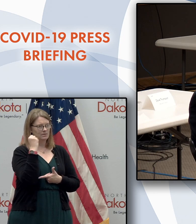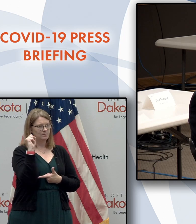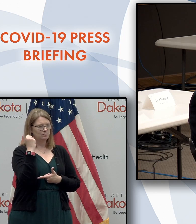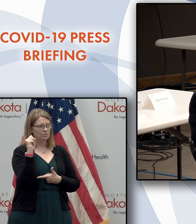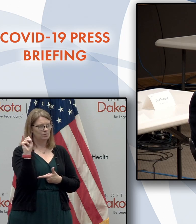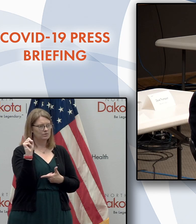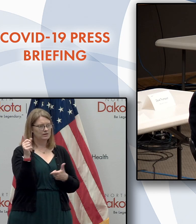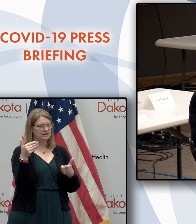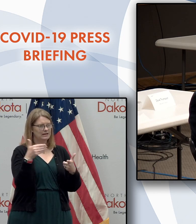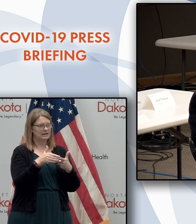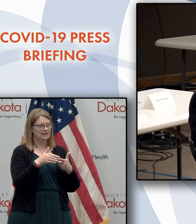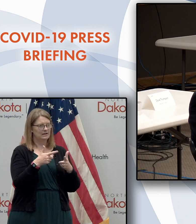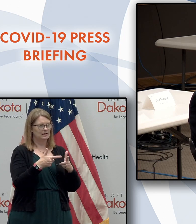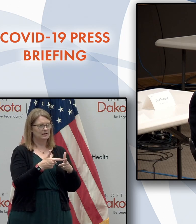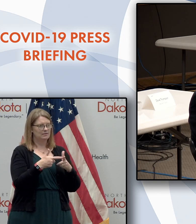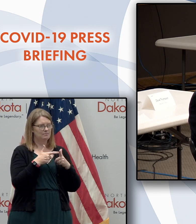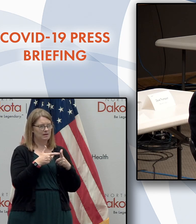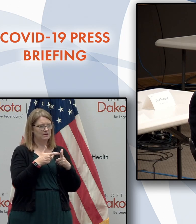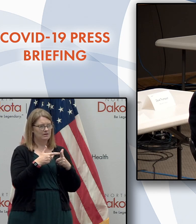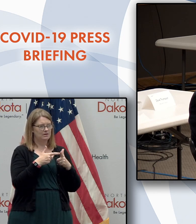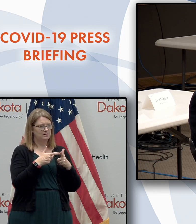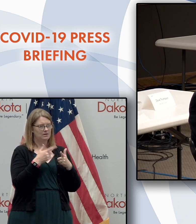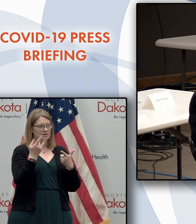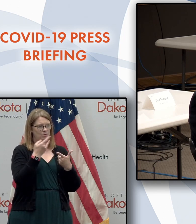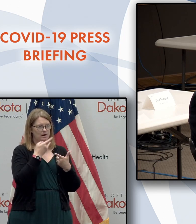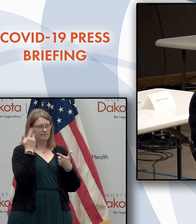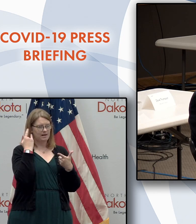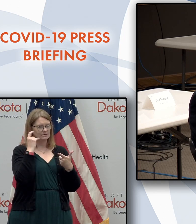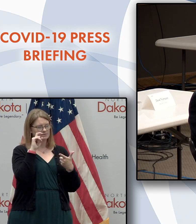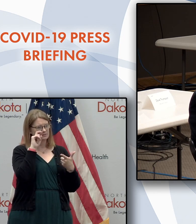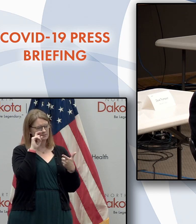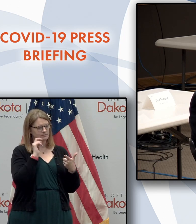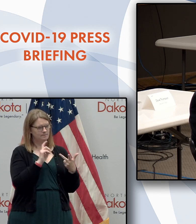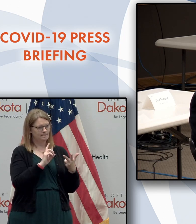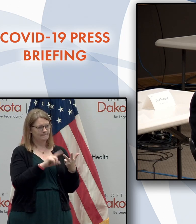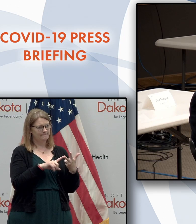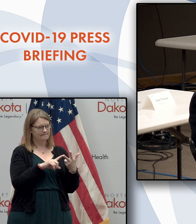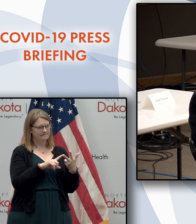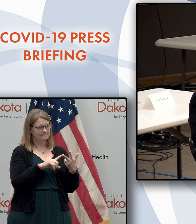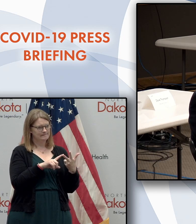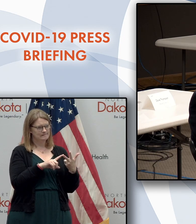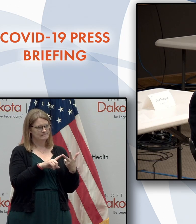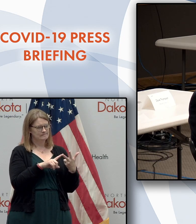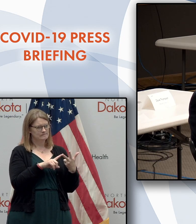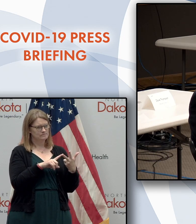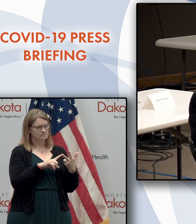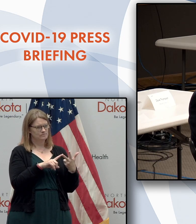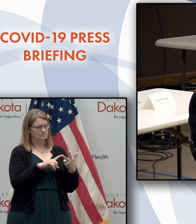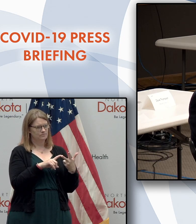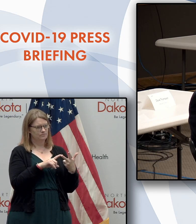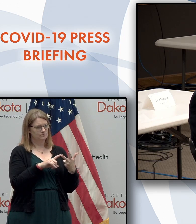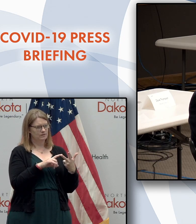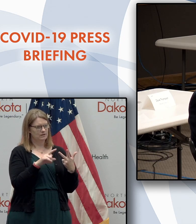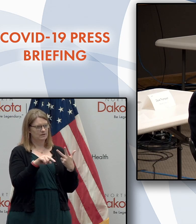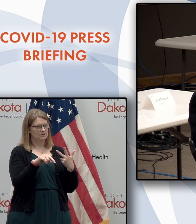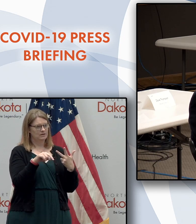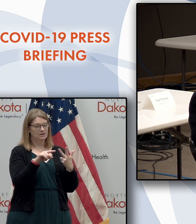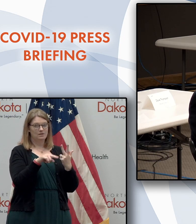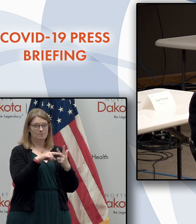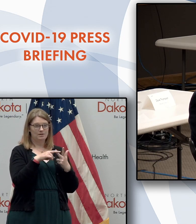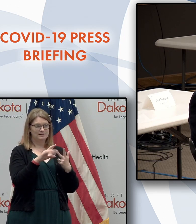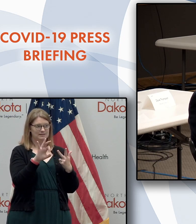against the mandatory policy on wearing a mask. Uh, they've got a plus nine percent positivity rate